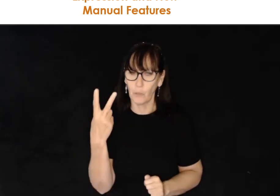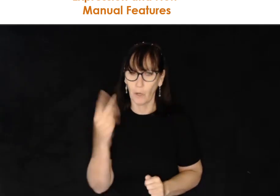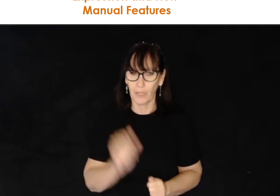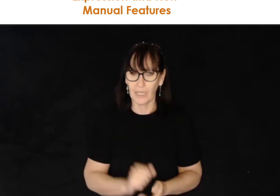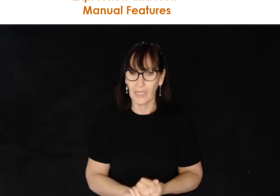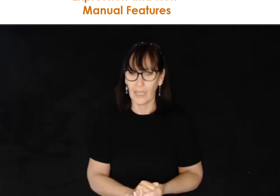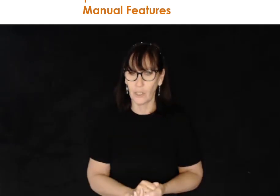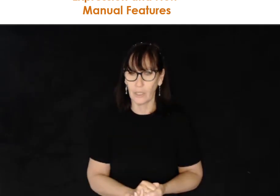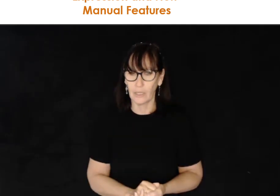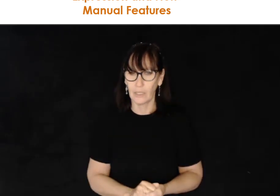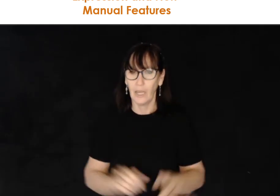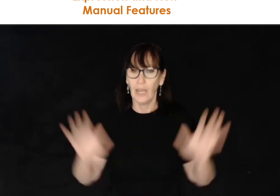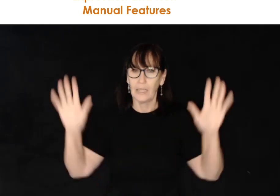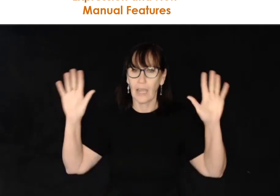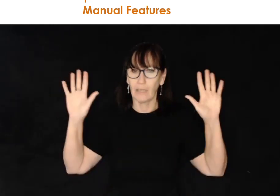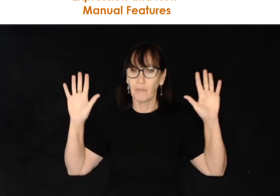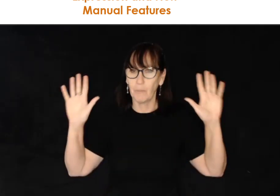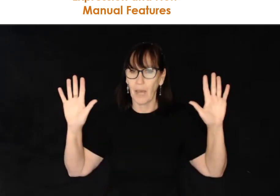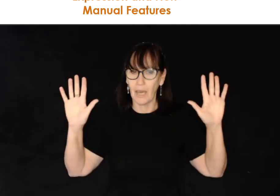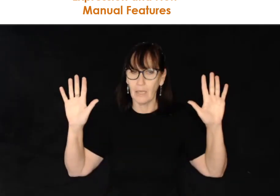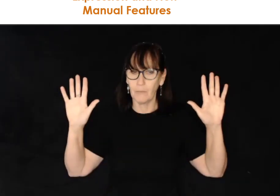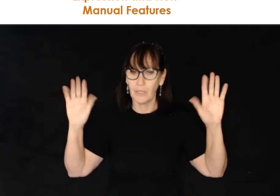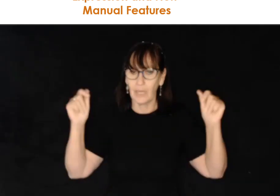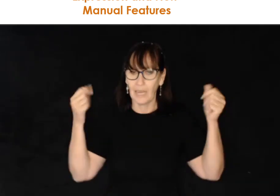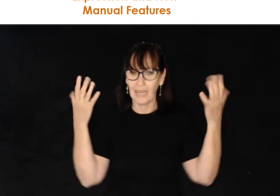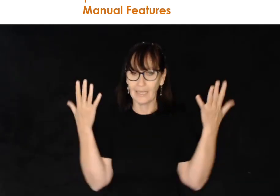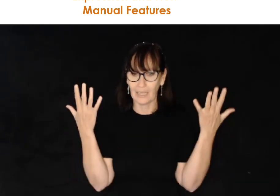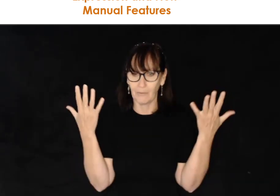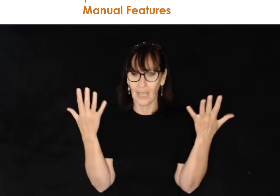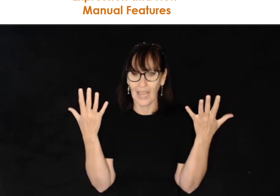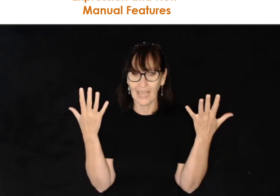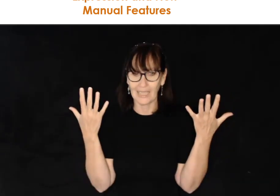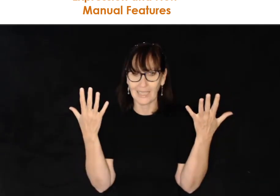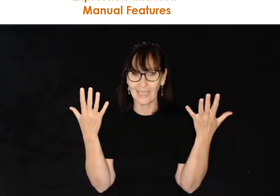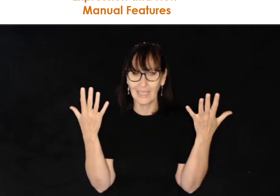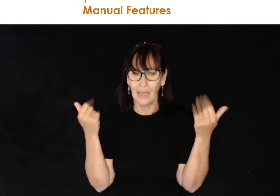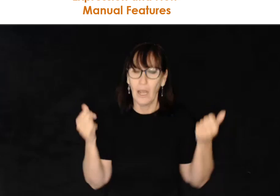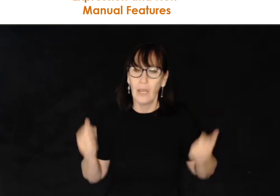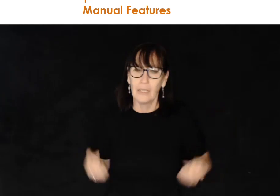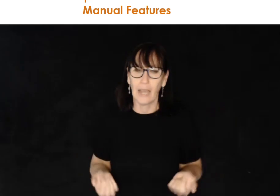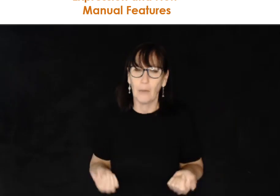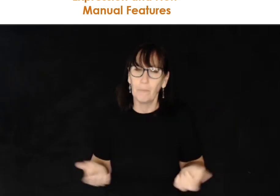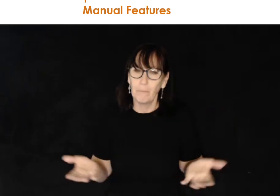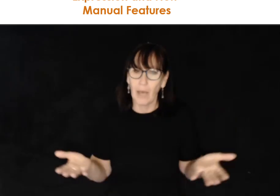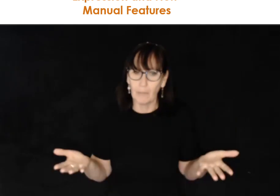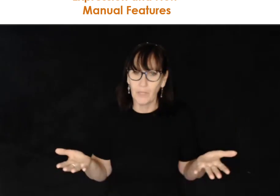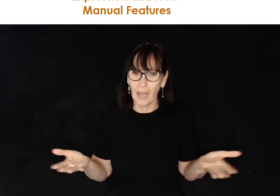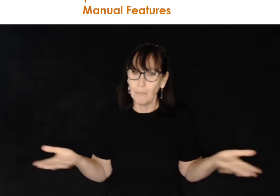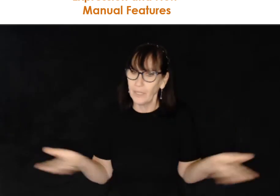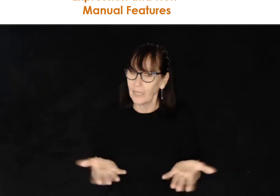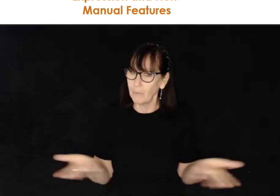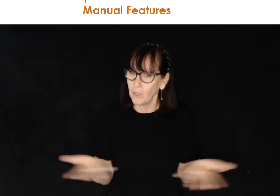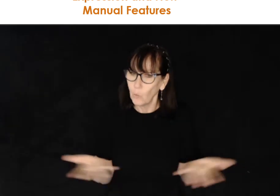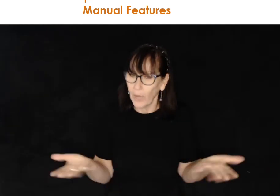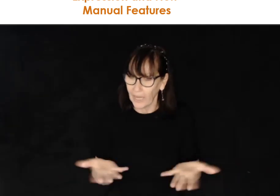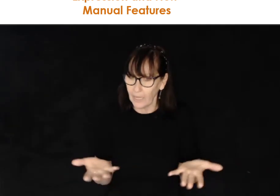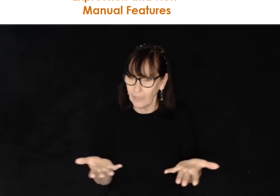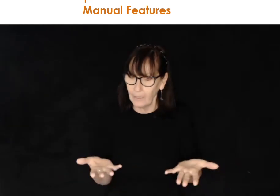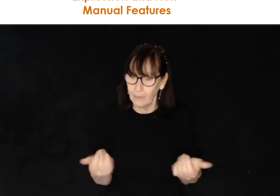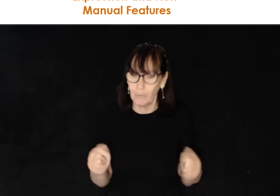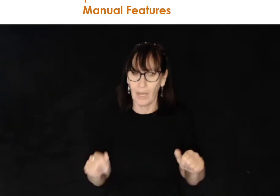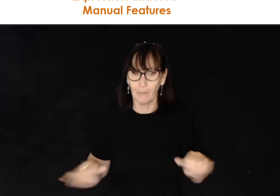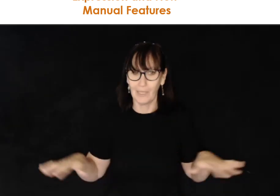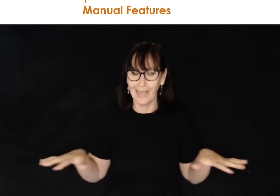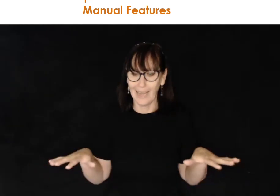two orientations. That of the palms and that of the hands. Now, palms up can be wear,